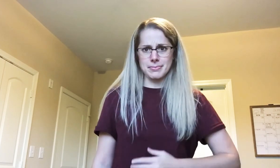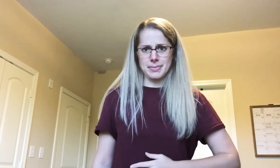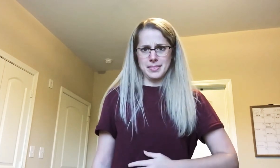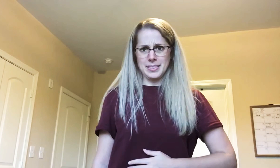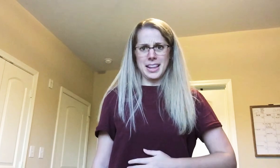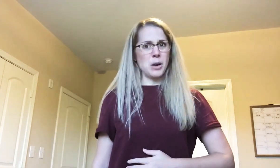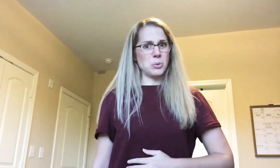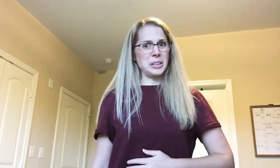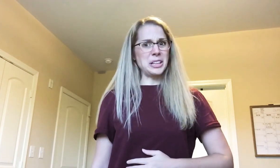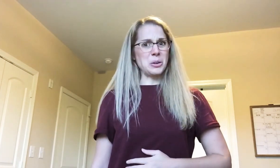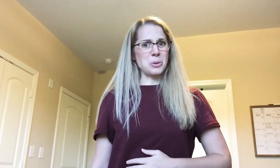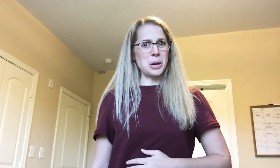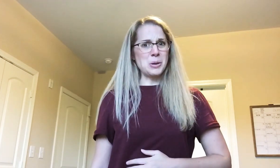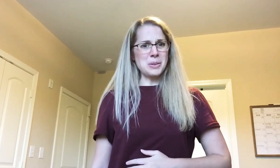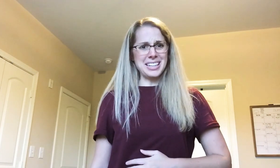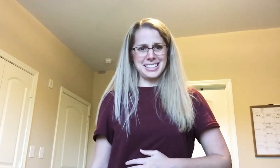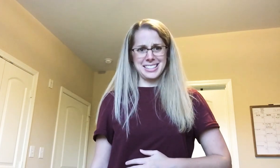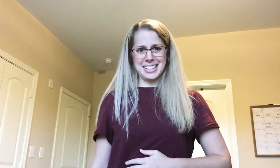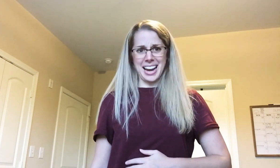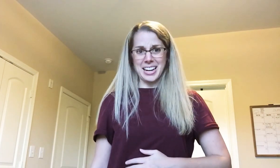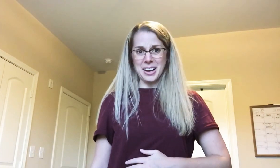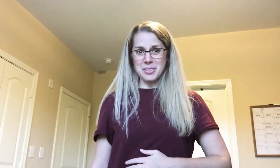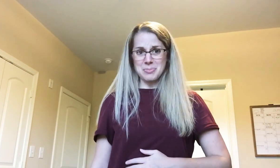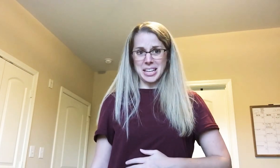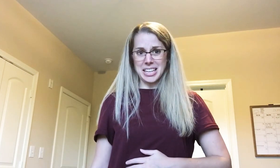Now will it grow inside of me?